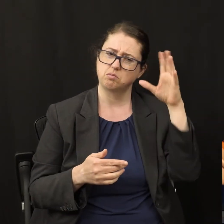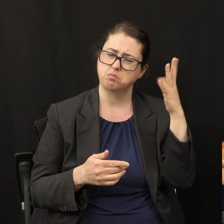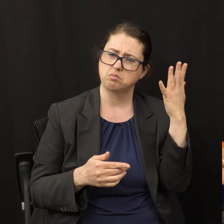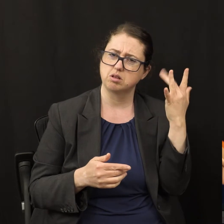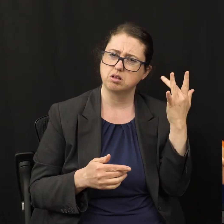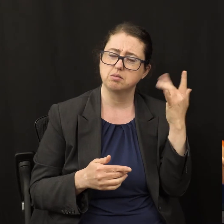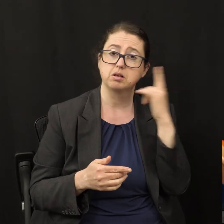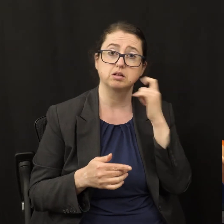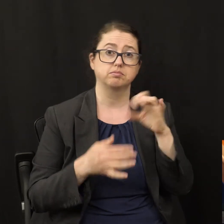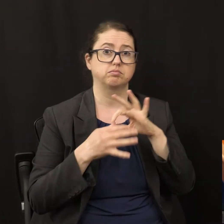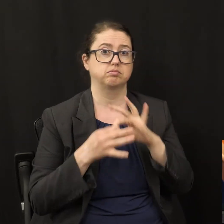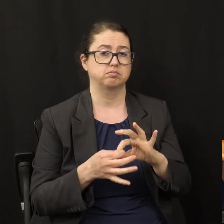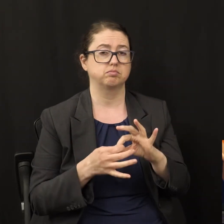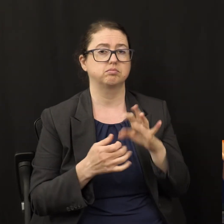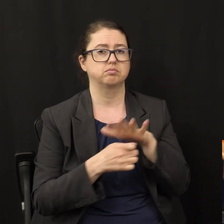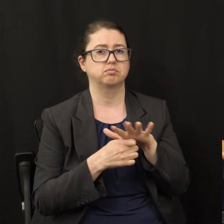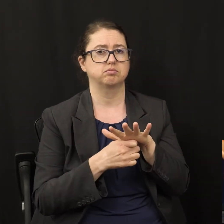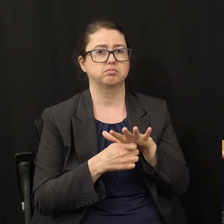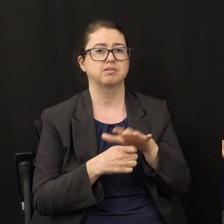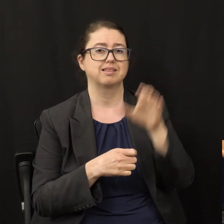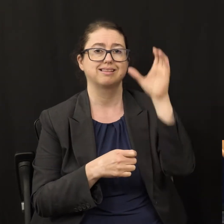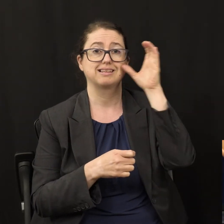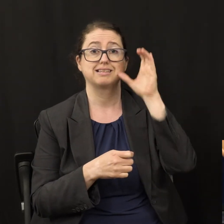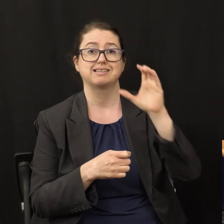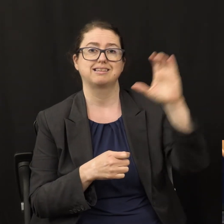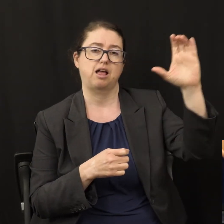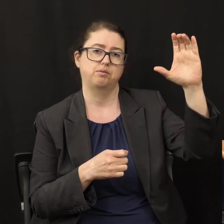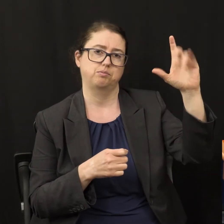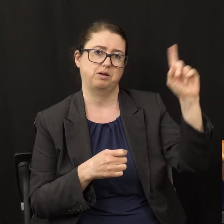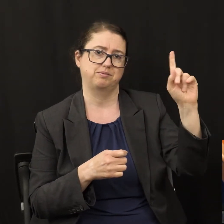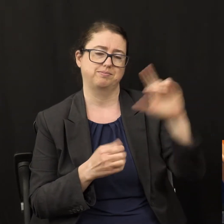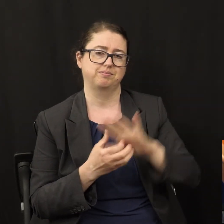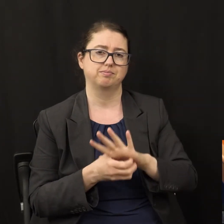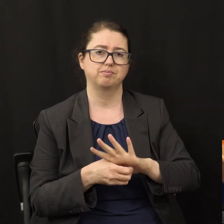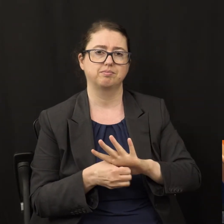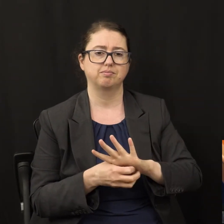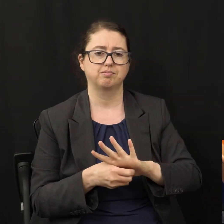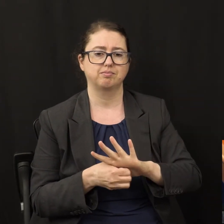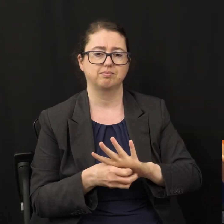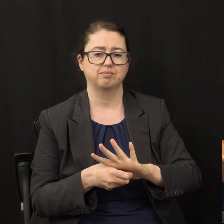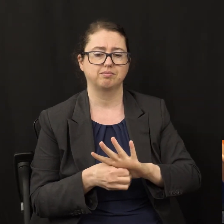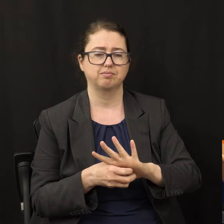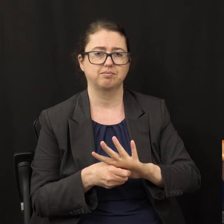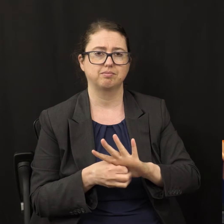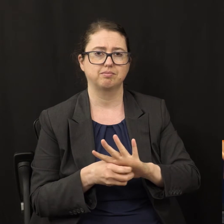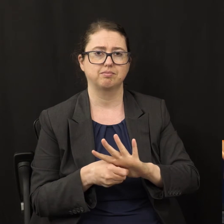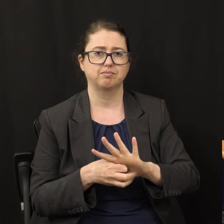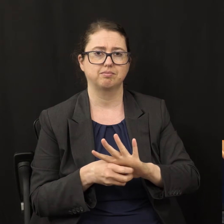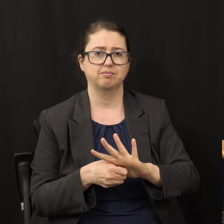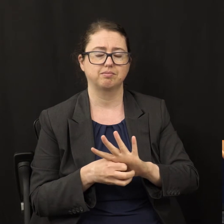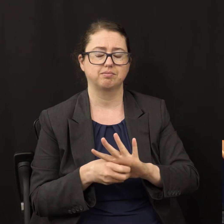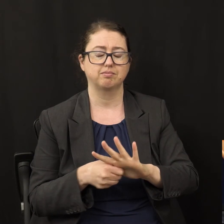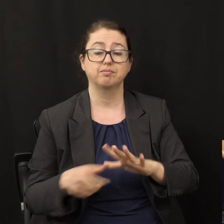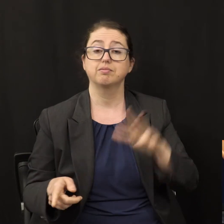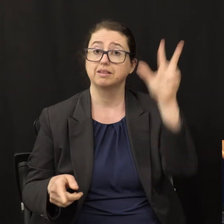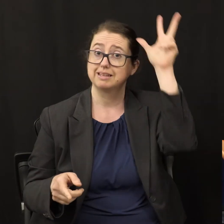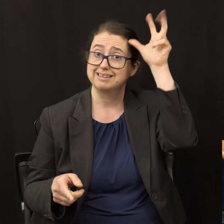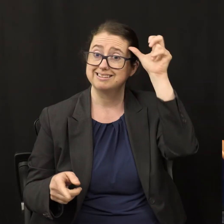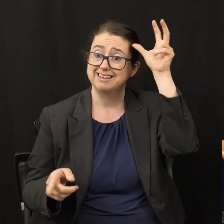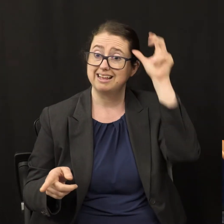do with the location of the sun. Satan is the prince of darkness. Light originates